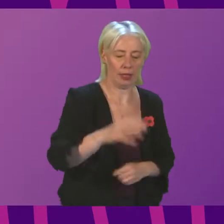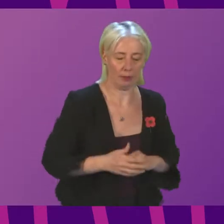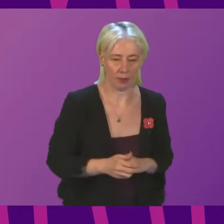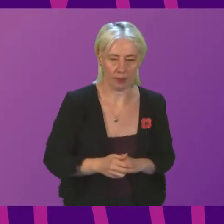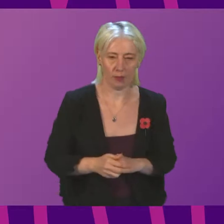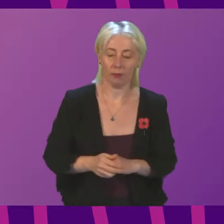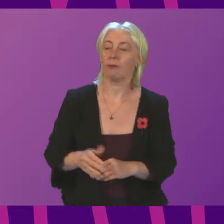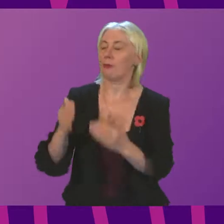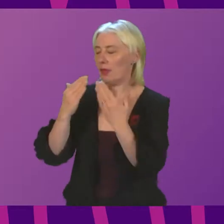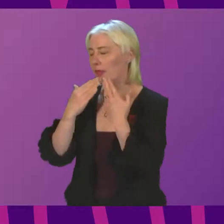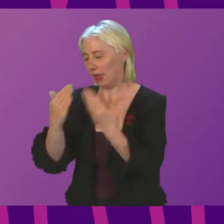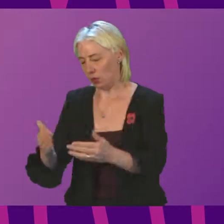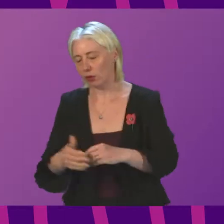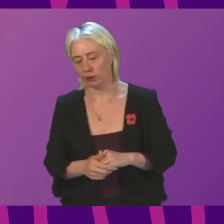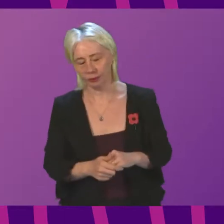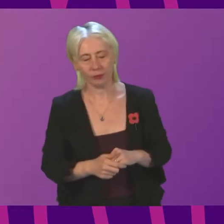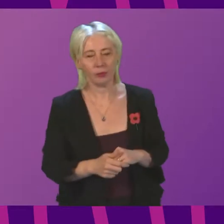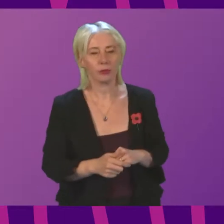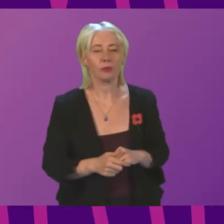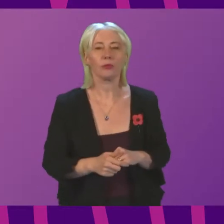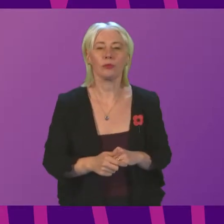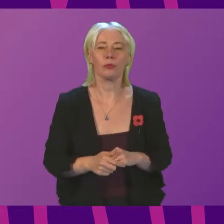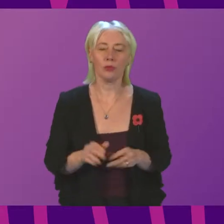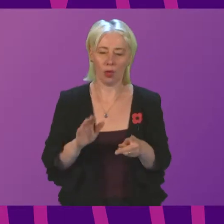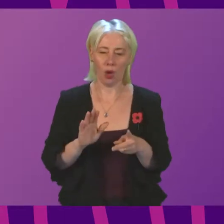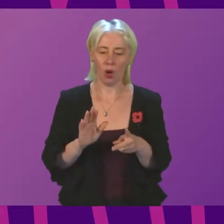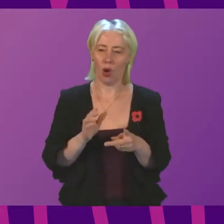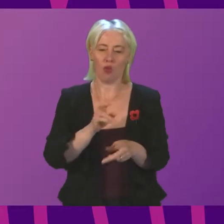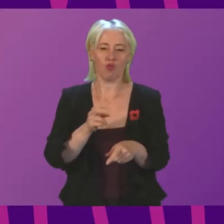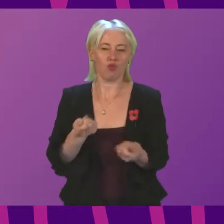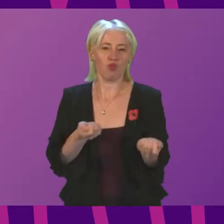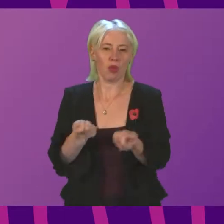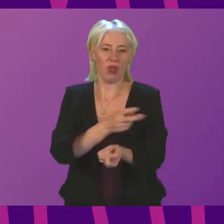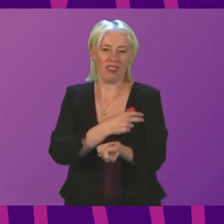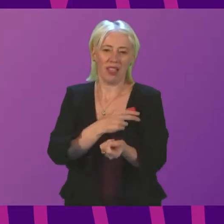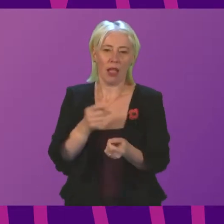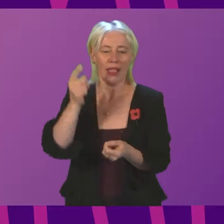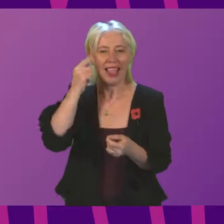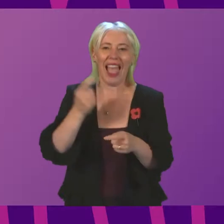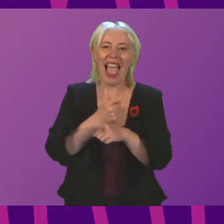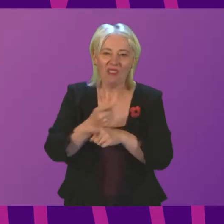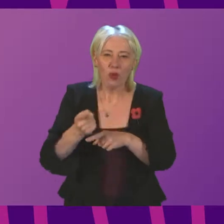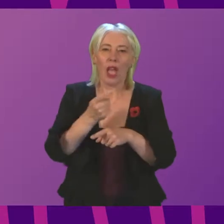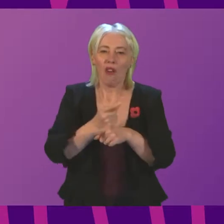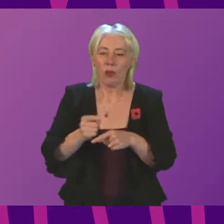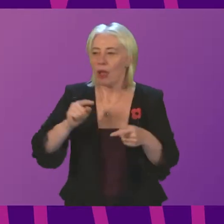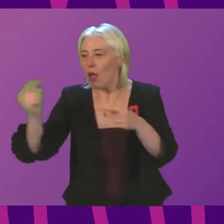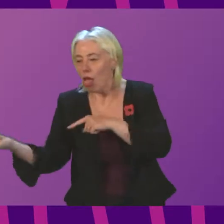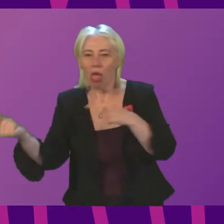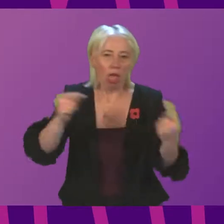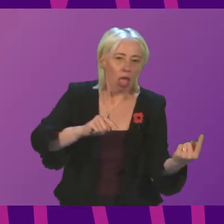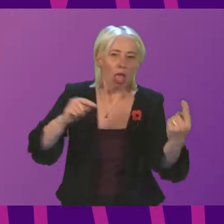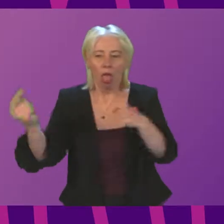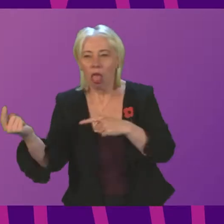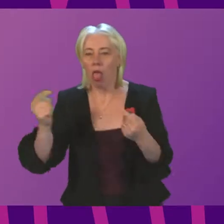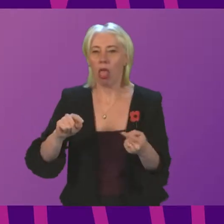Thank you very much for that answer. Presiding officer, there is a muscle memory to these exchanges. Week after week, opposition members ask the